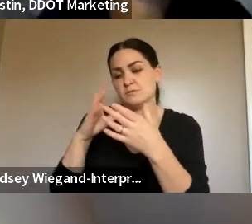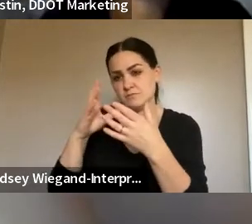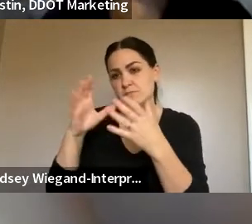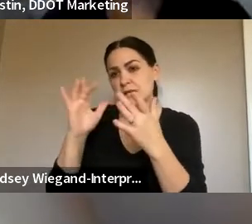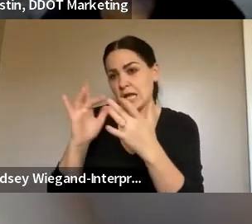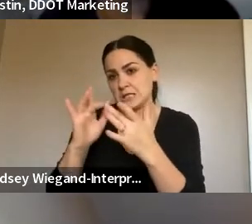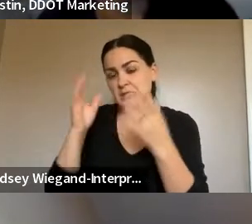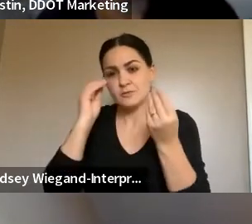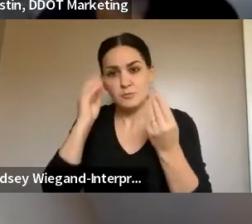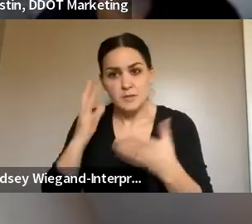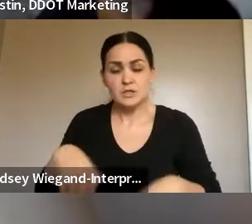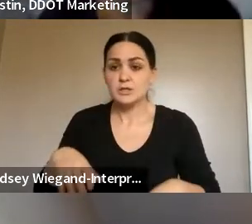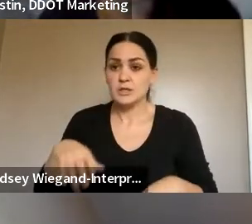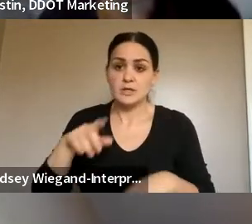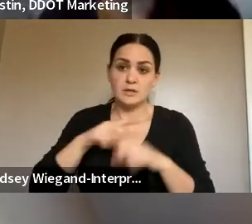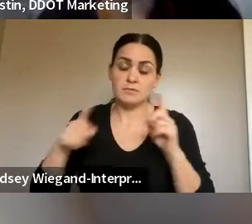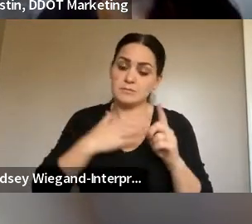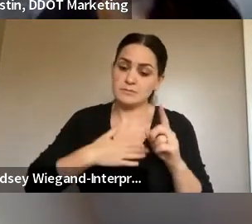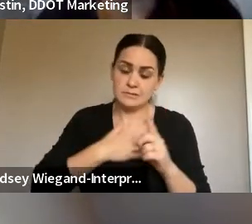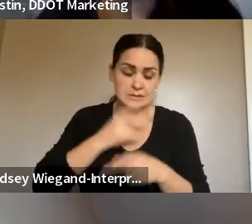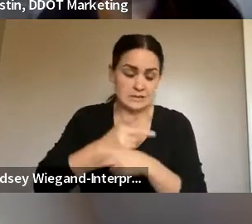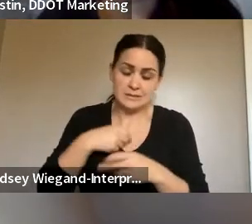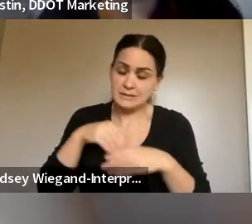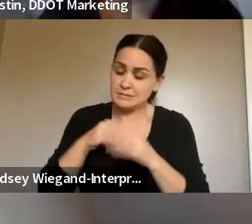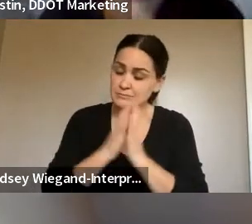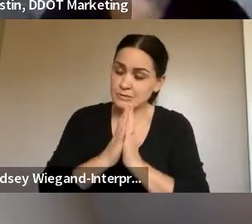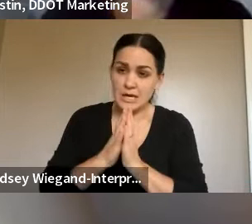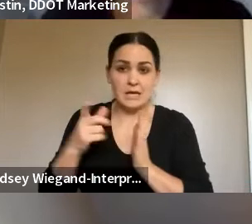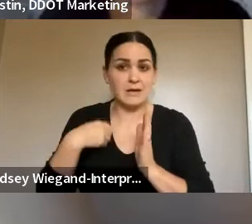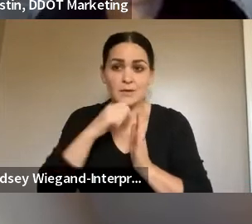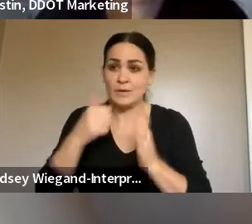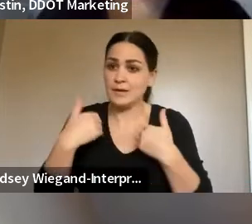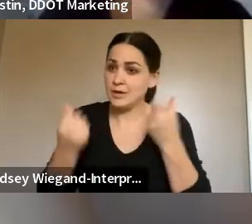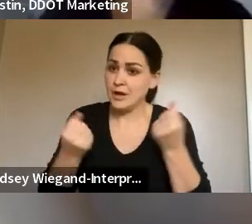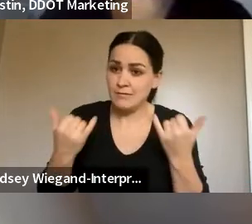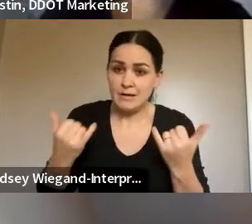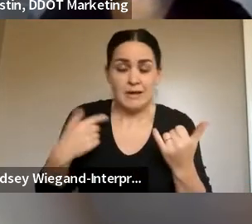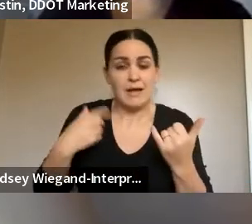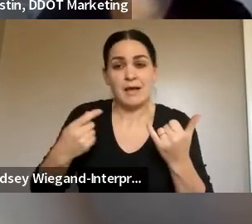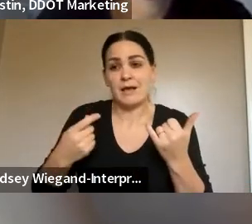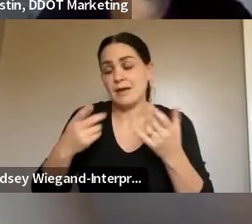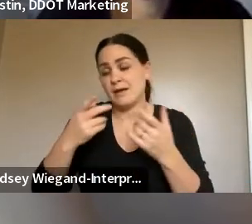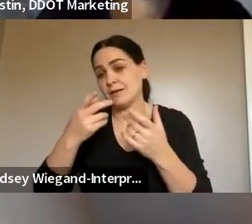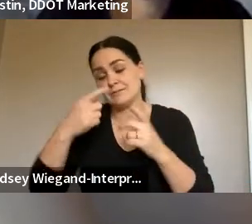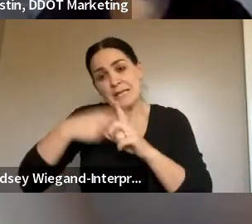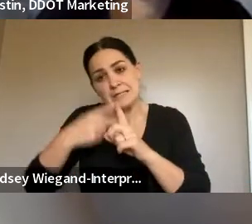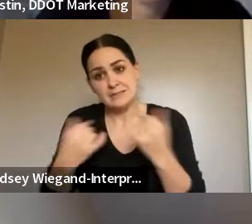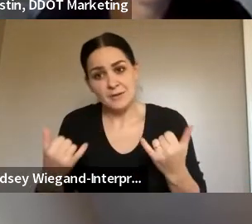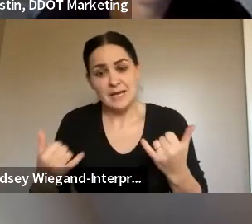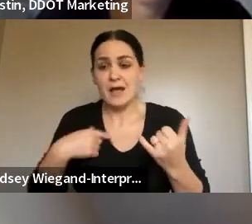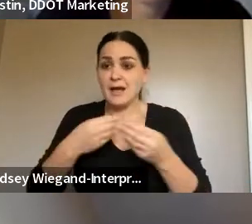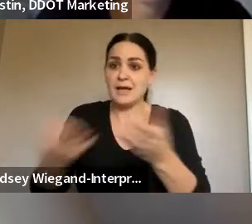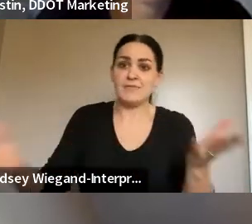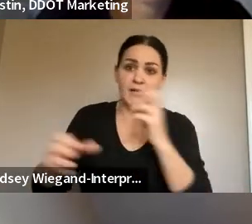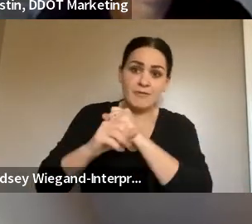to continue to keep me in prayer. My vehicle is still down. I'm leasing one right now. I gave out a bunch of flyers, the